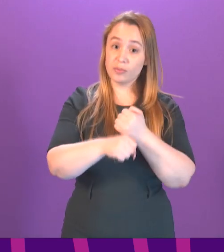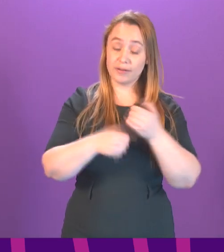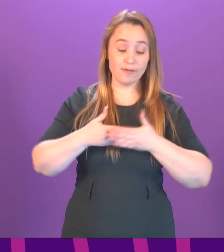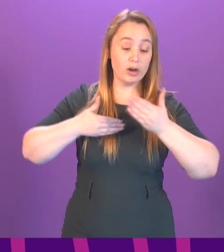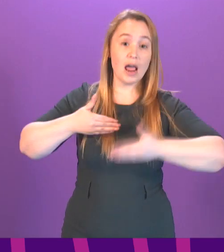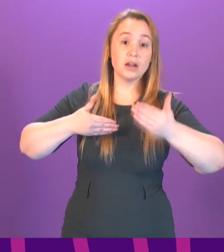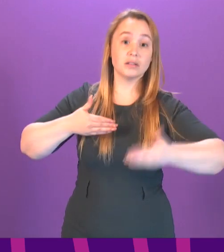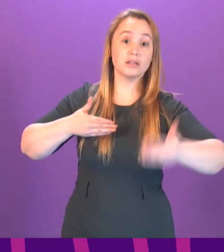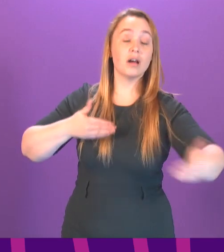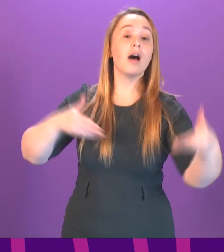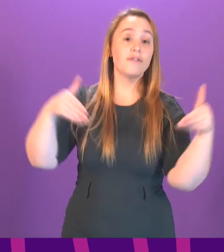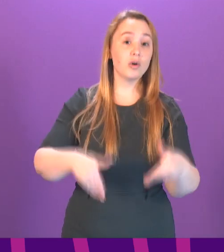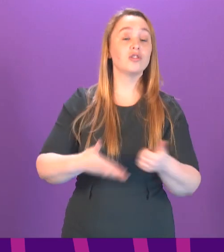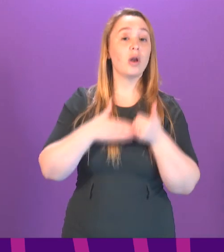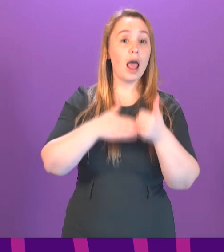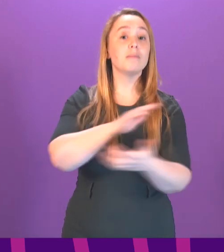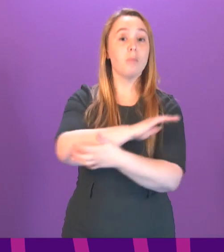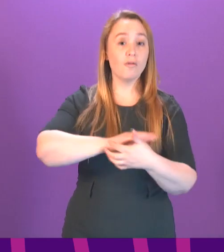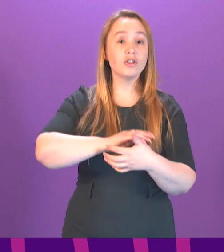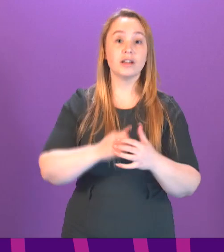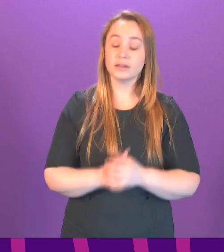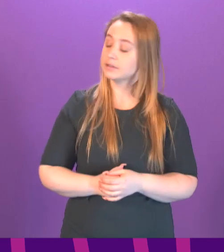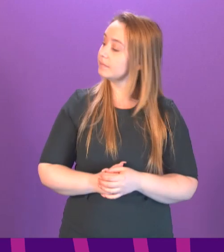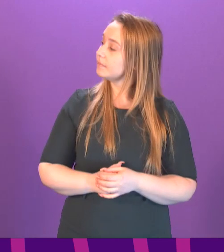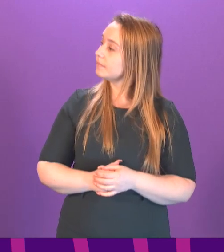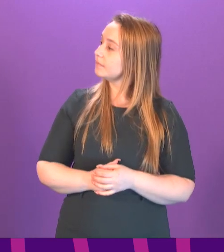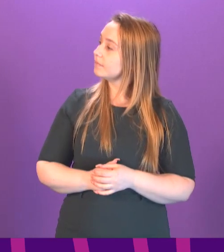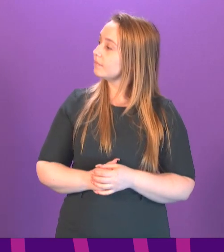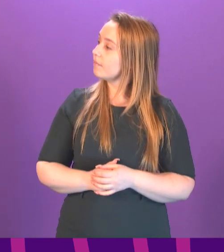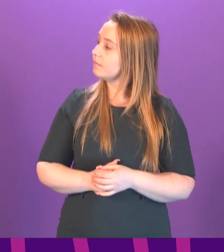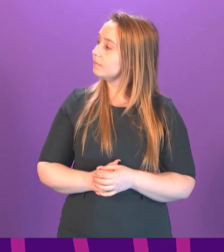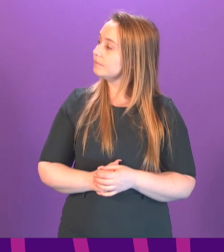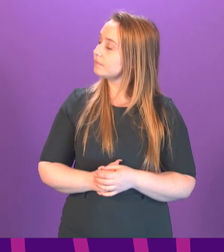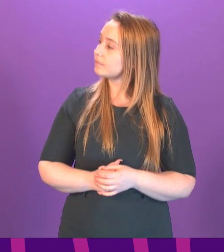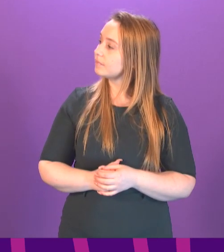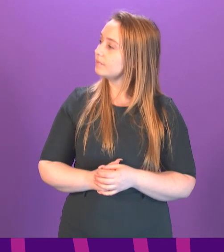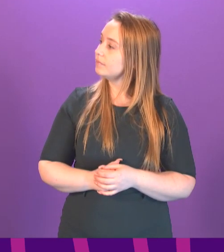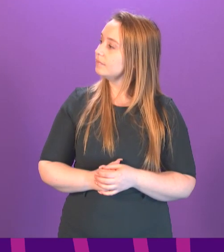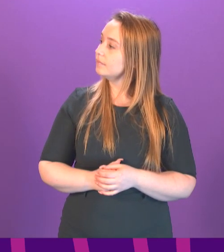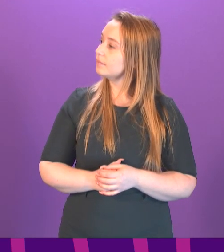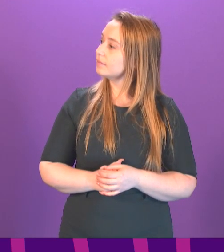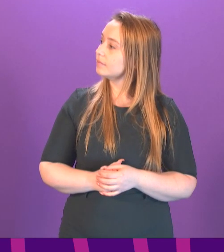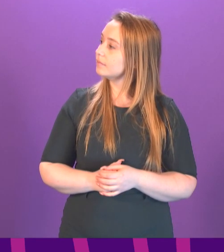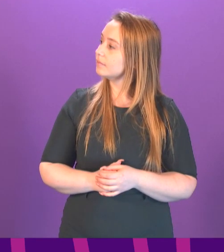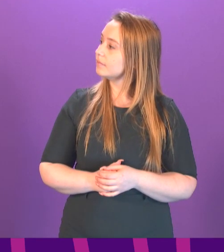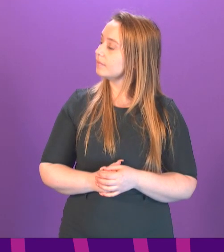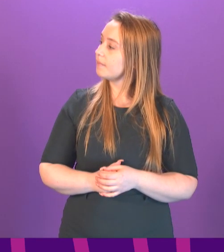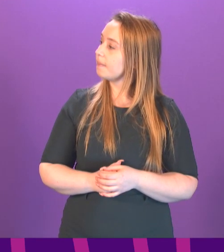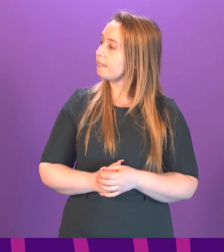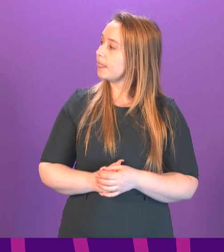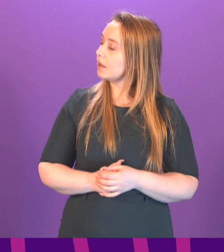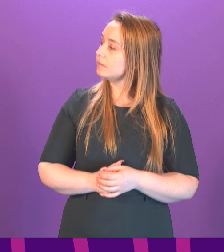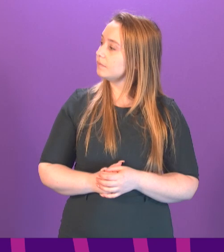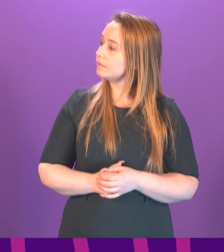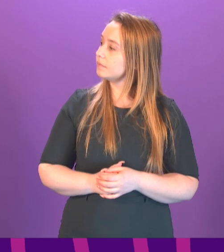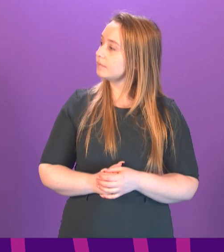are absolutely focused on doing that. I hope that is true of parties across the Chamber. Thank you. Question number five, Christine Graham. Thank you very